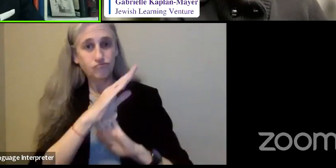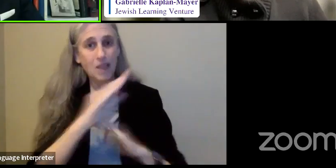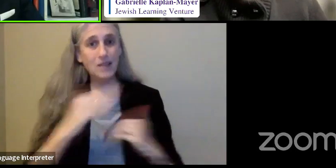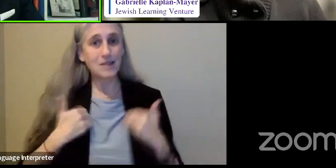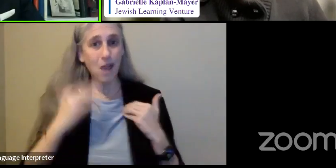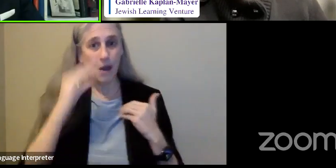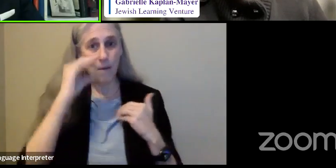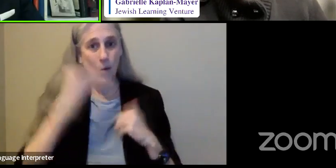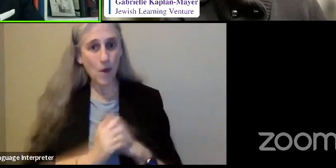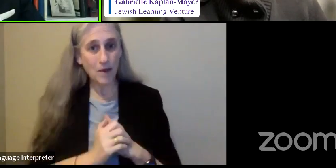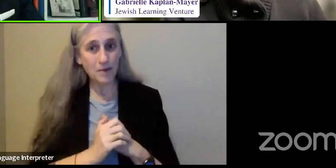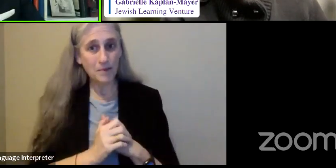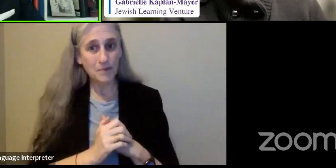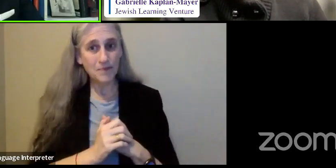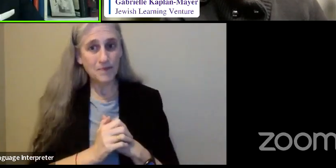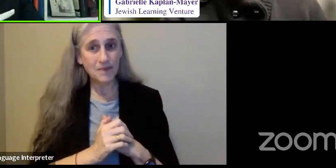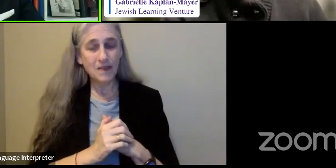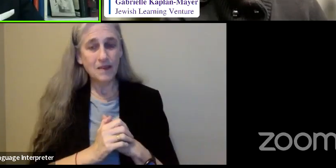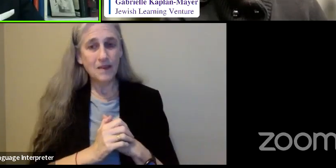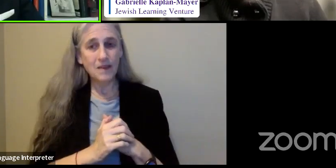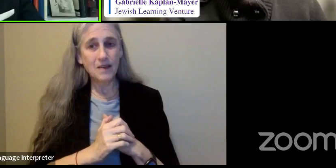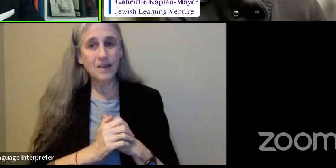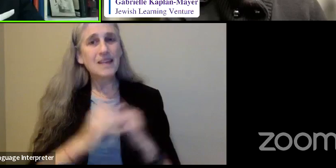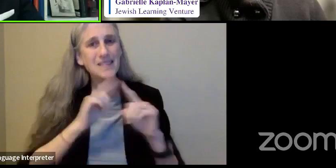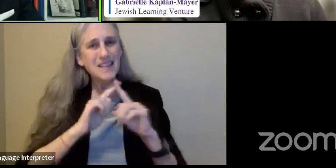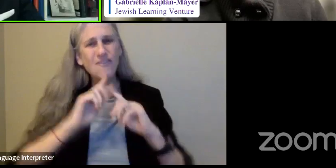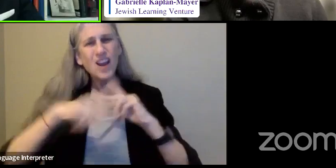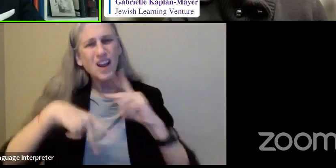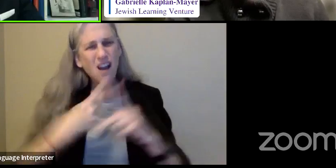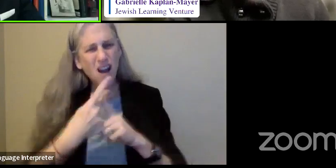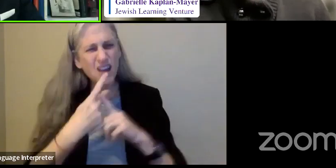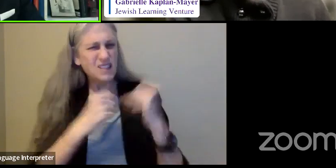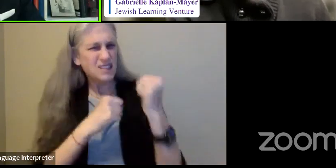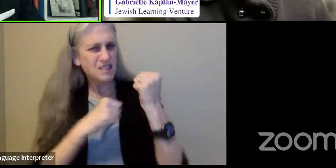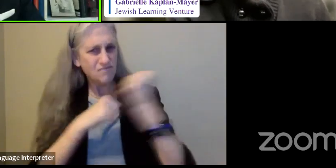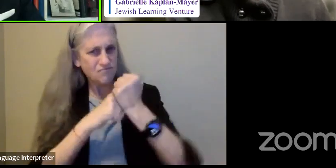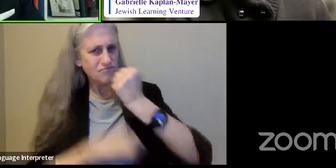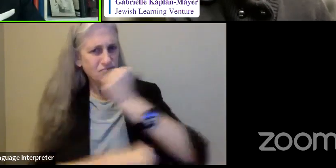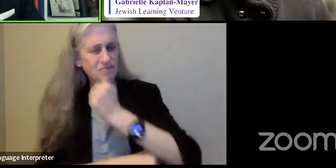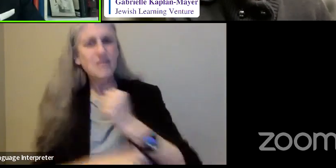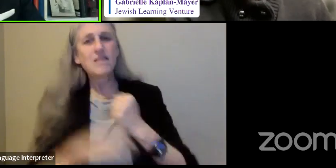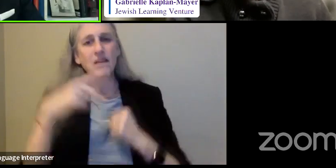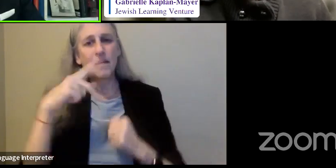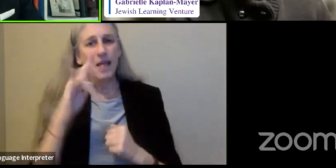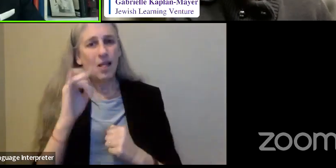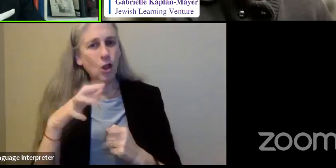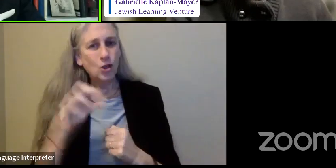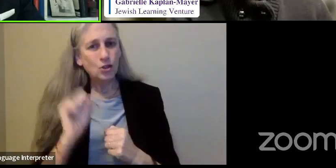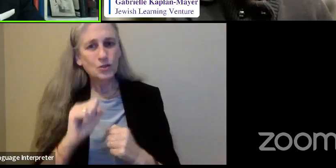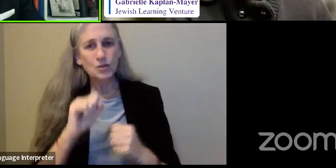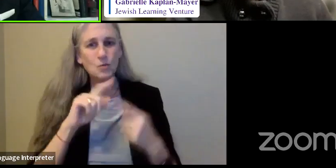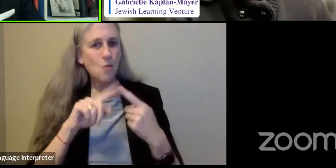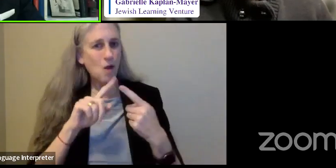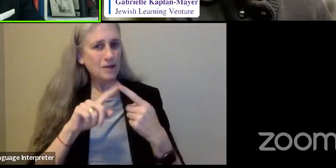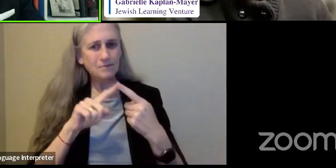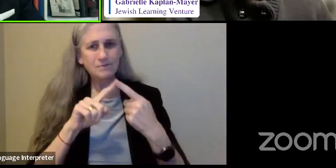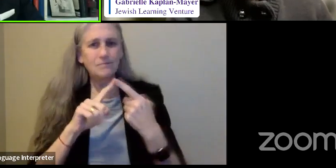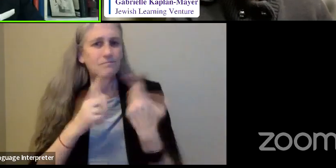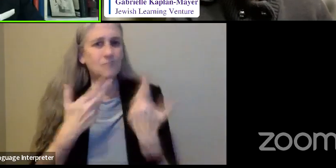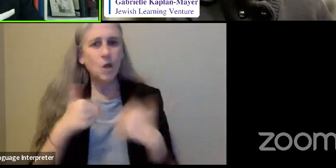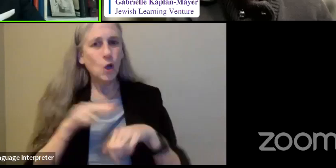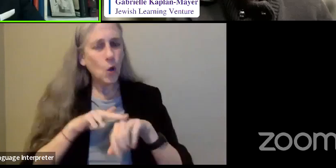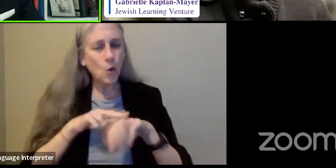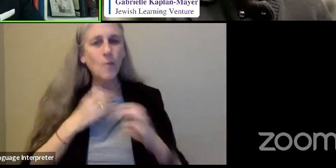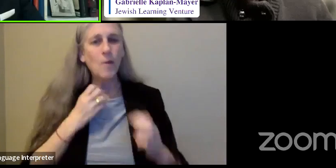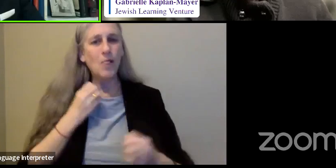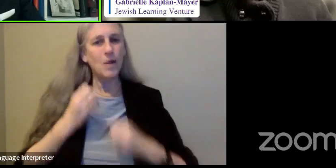And they were two different types of pillars. One was just the normal emotional